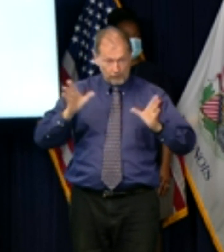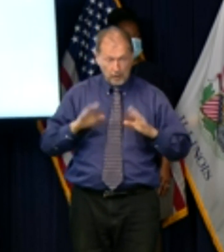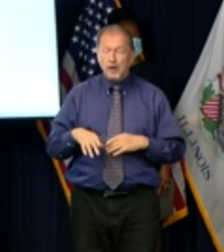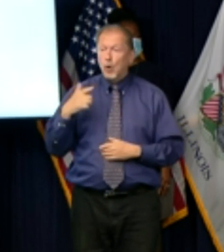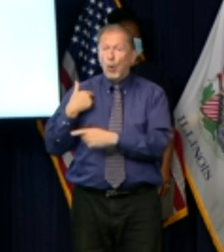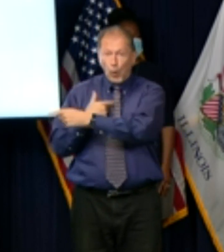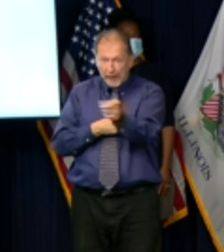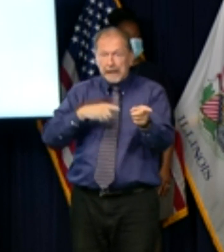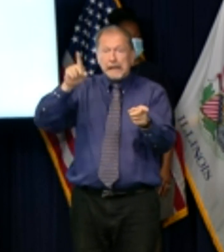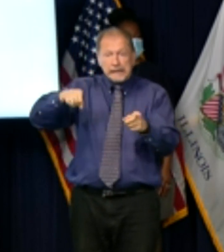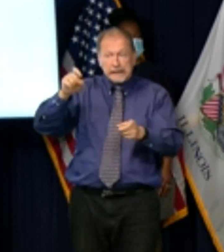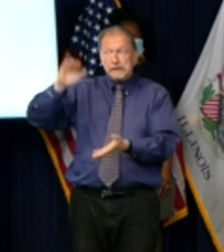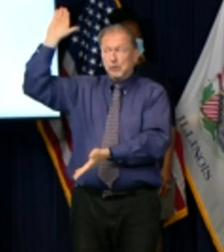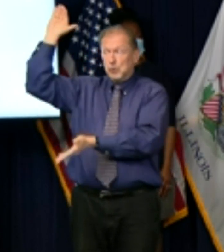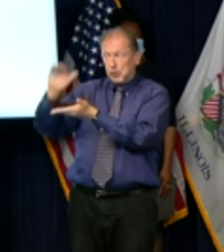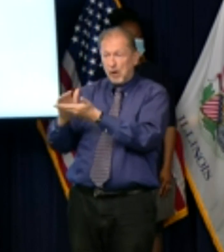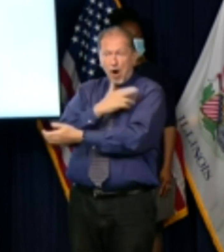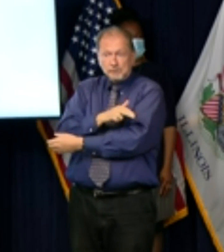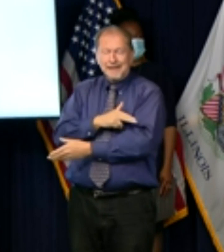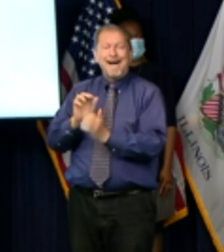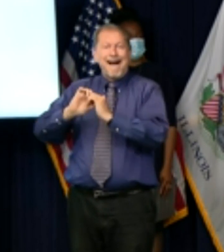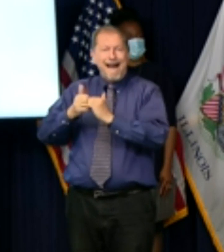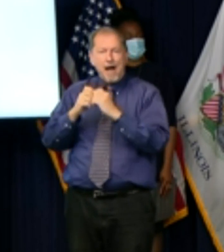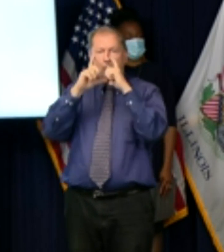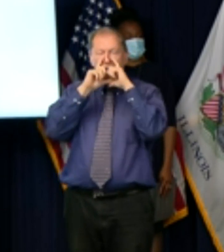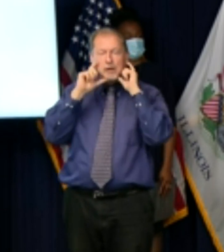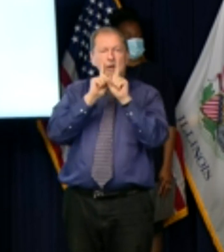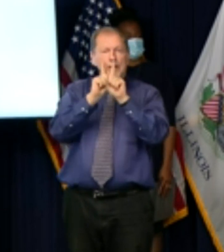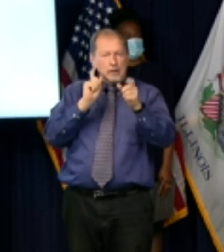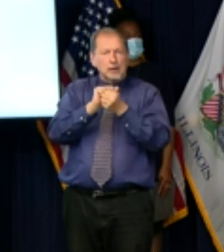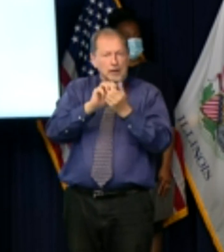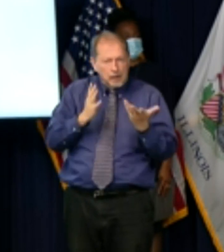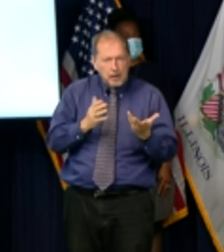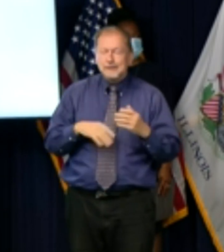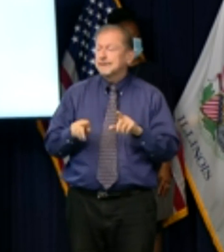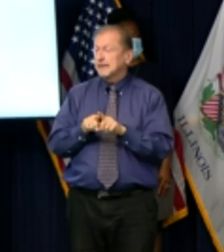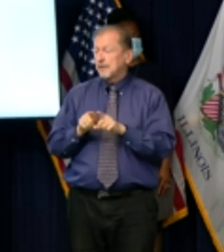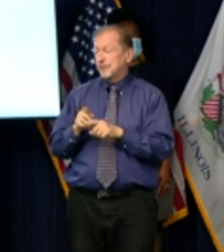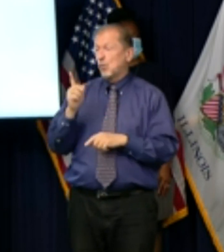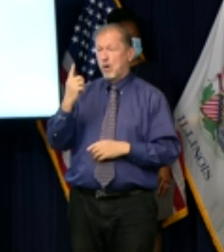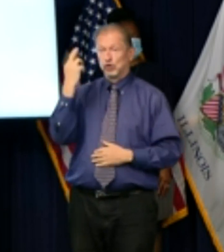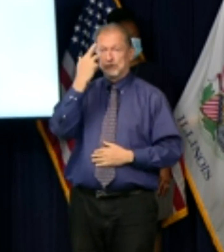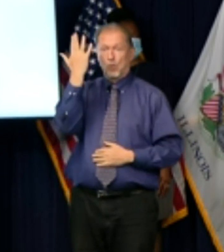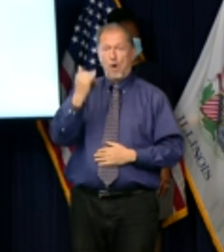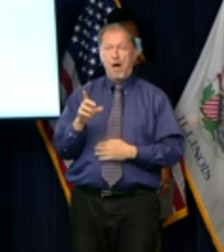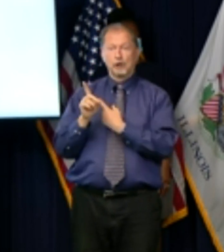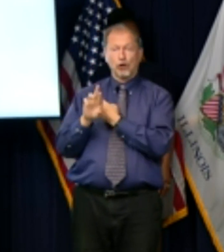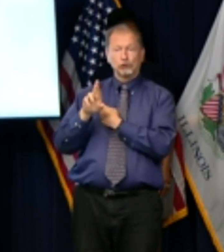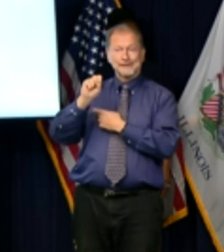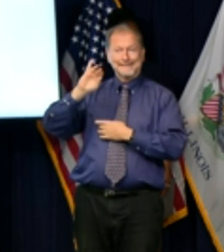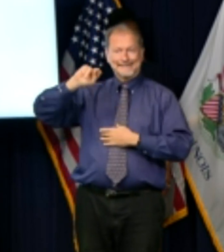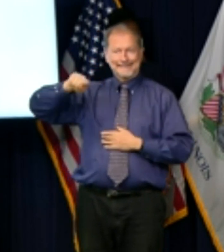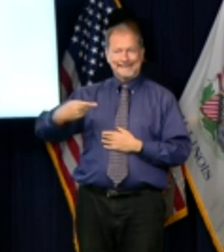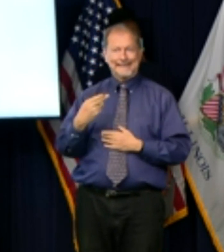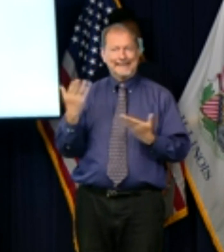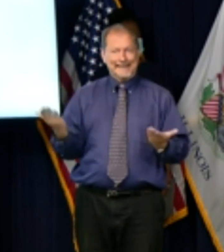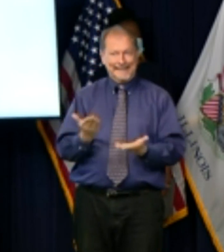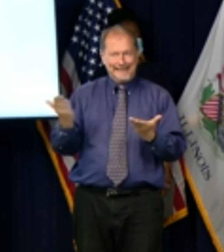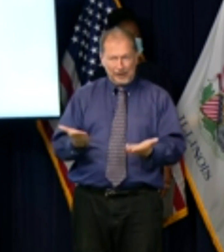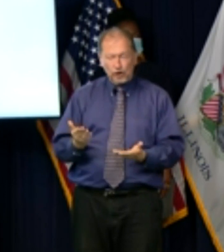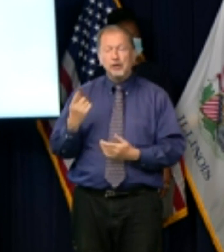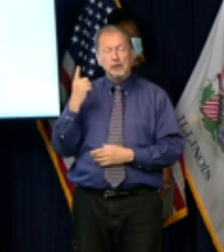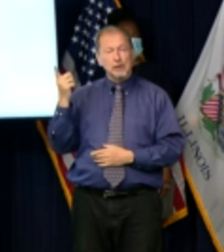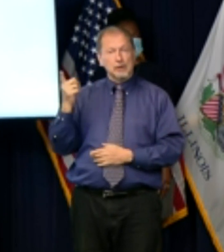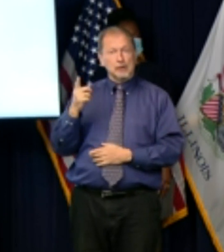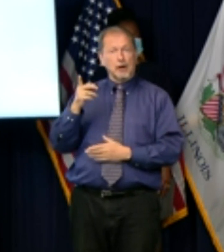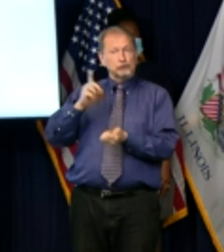going forward to protect our hospital workers one of the reasons that dr singh is here is to represent them and plead with the public